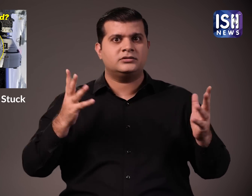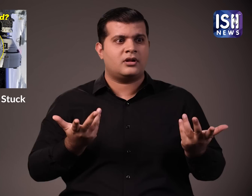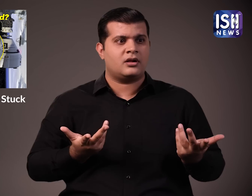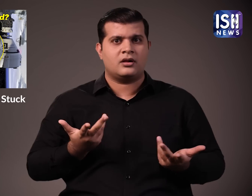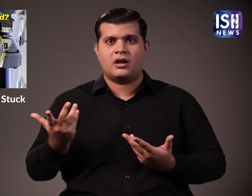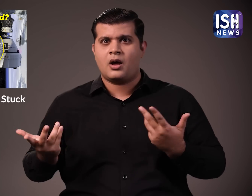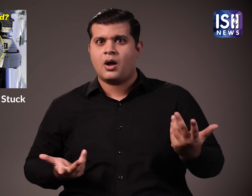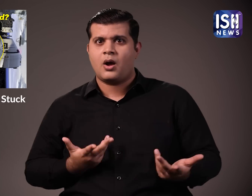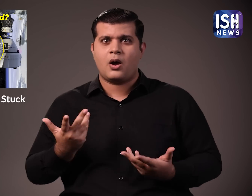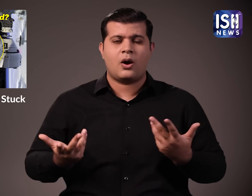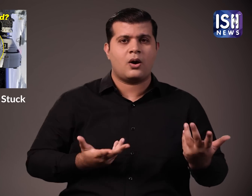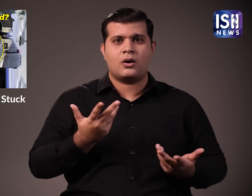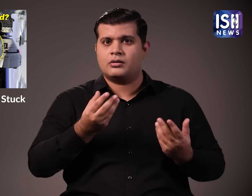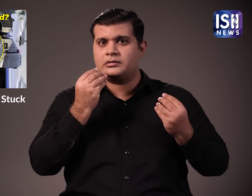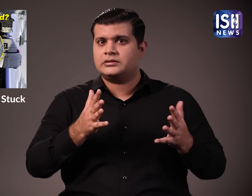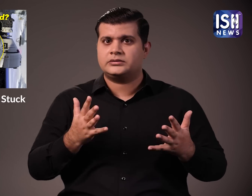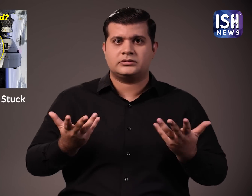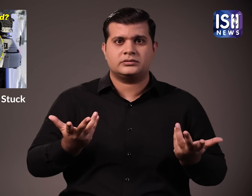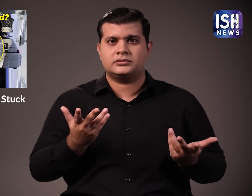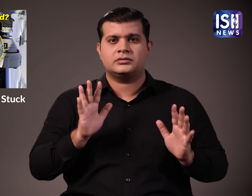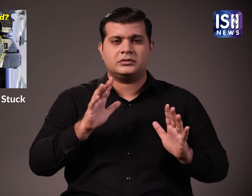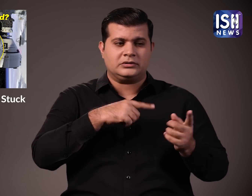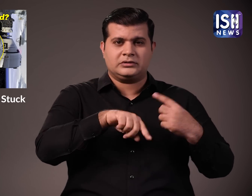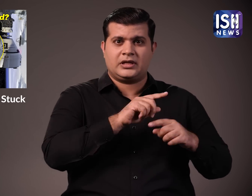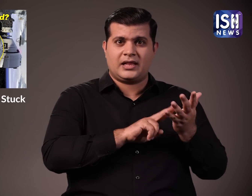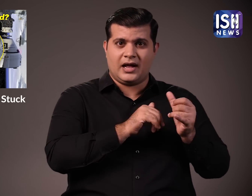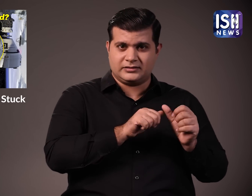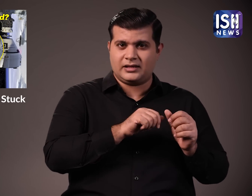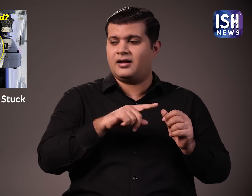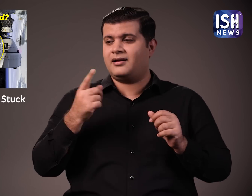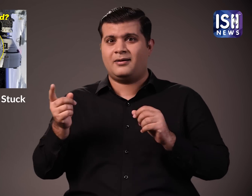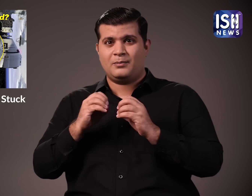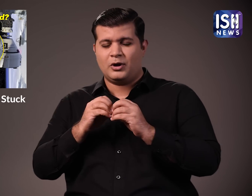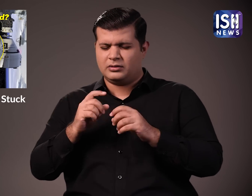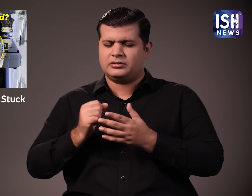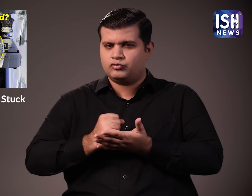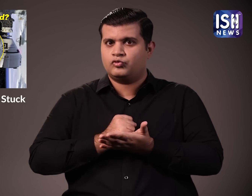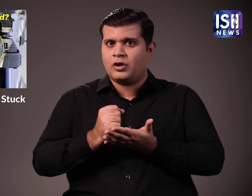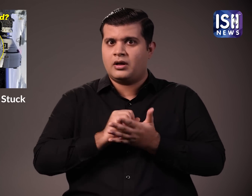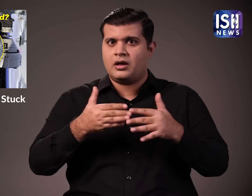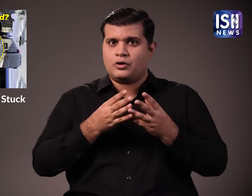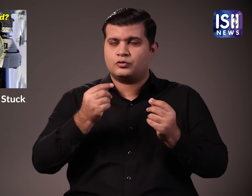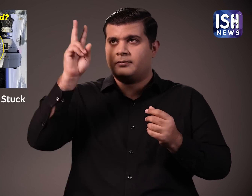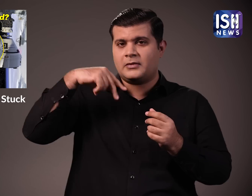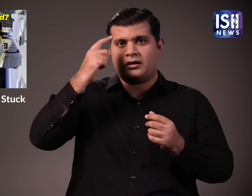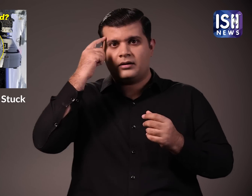maybe only 40 days are remaining after that the battery will die. There is a lot of concern because of this. NASA and Boeing